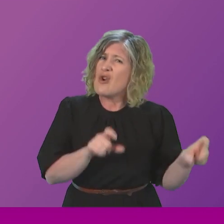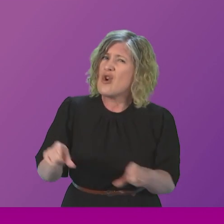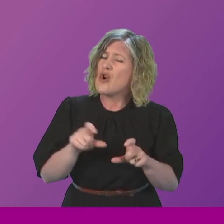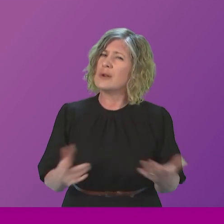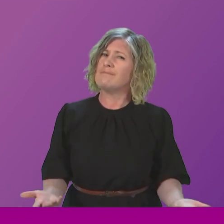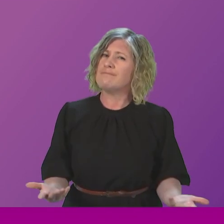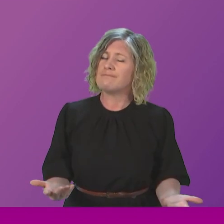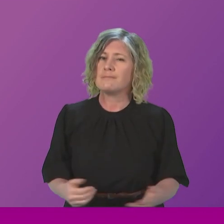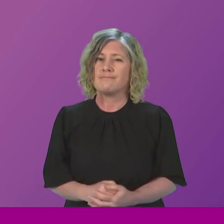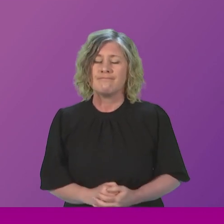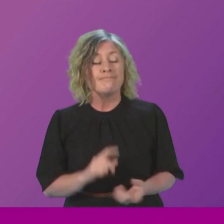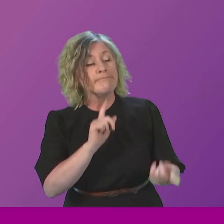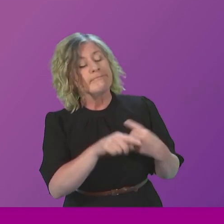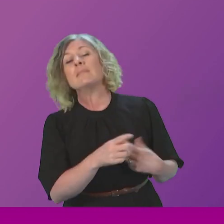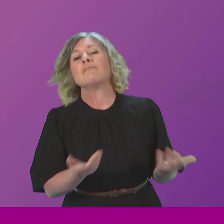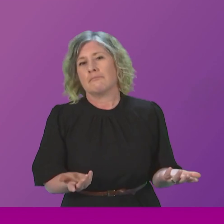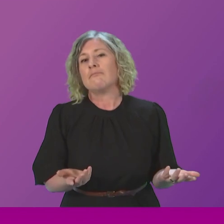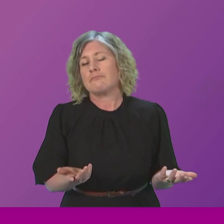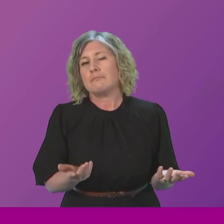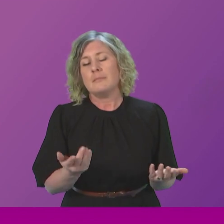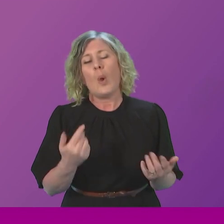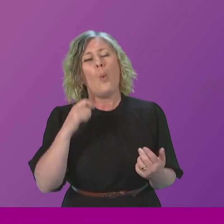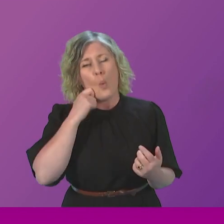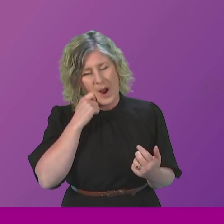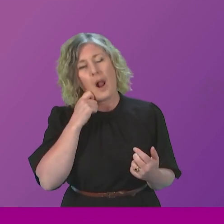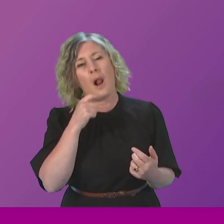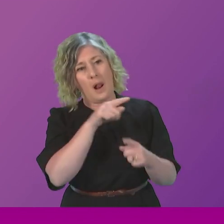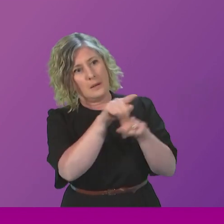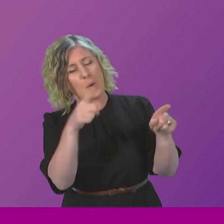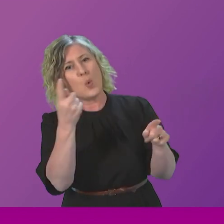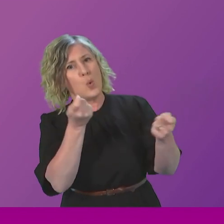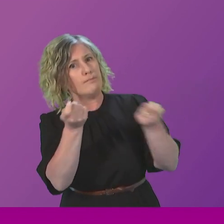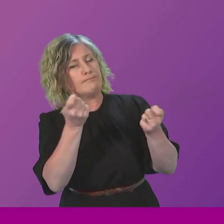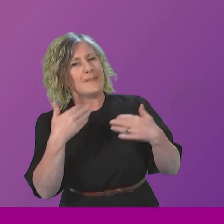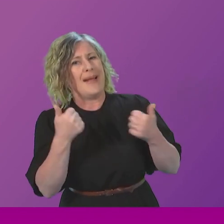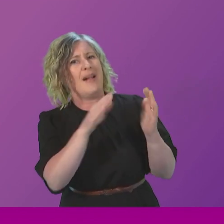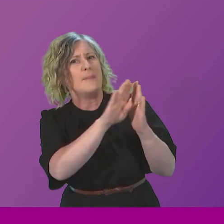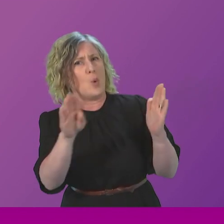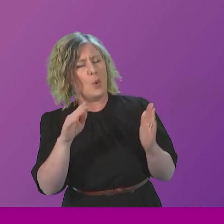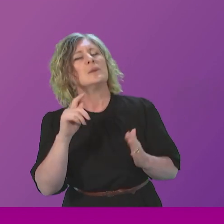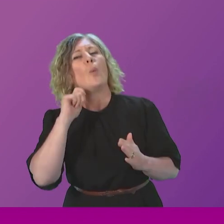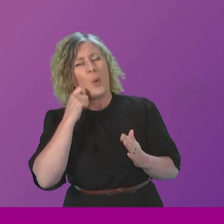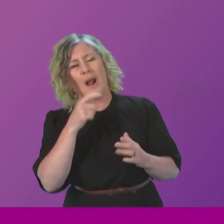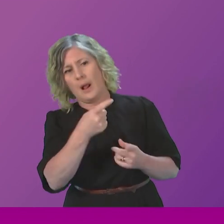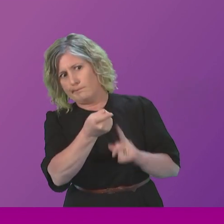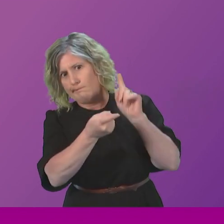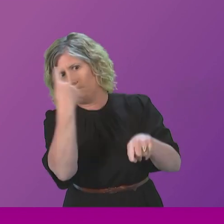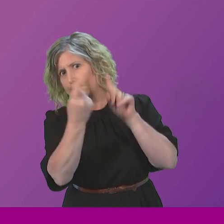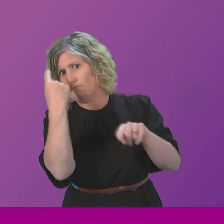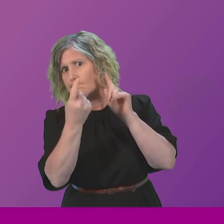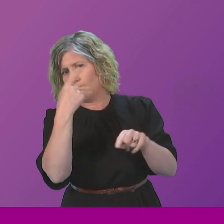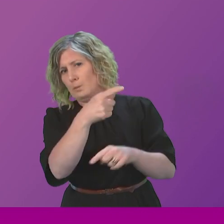I won't. Of course, we will hold the health board leadership absolutely to account in relation to the oversight recommendations